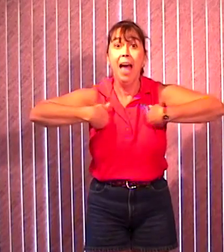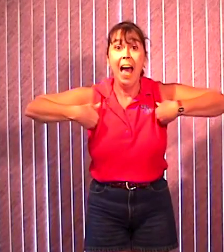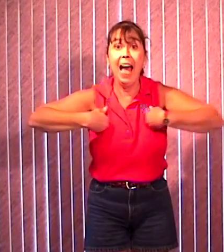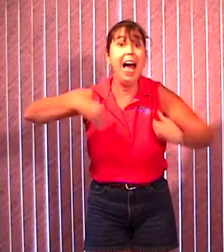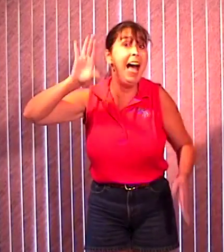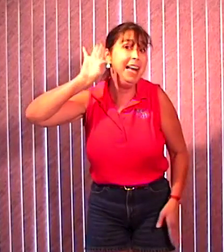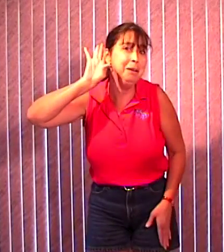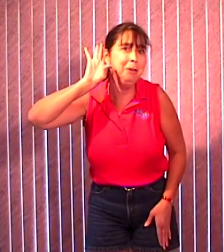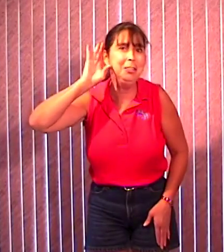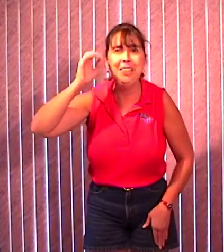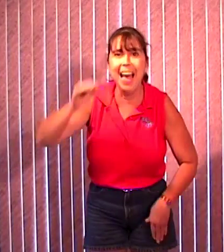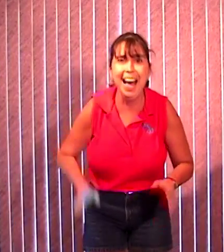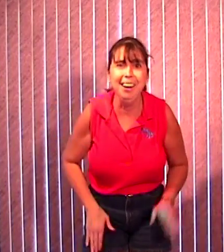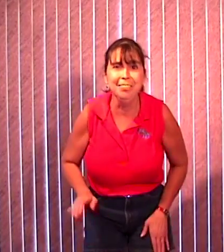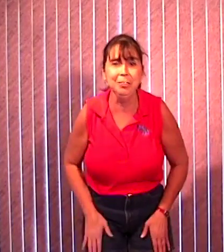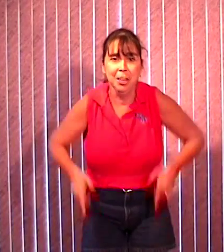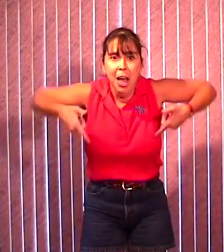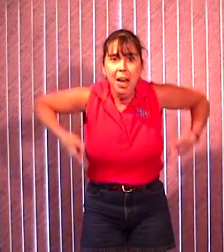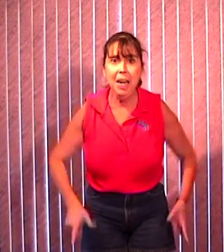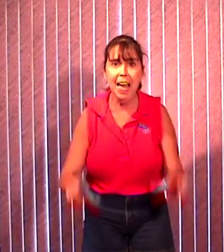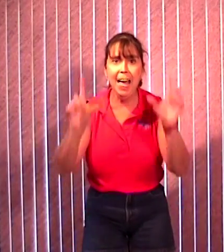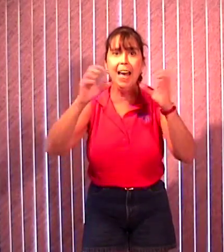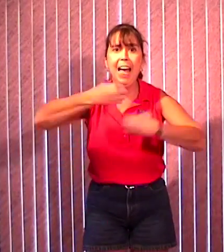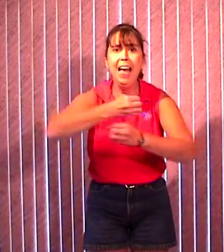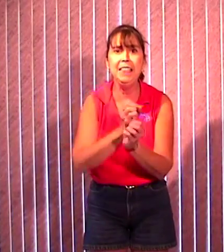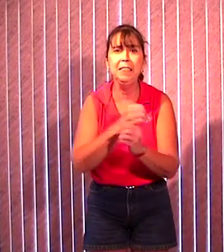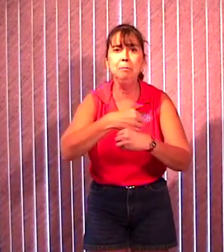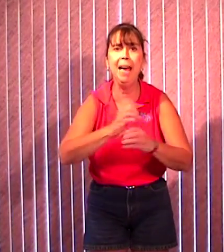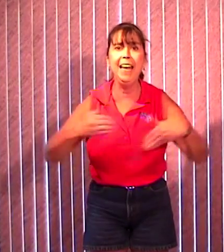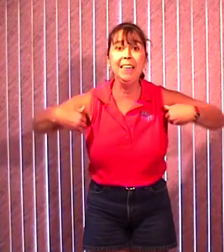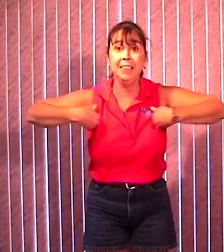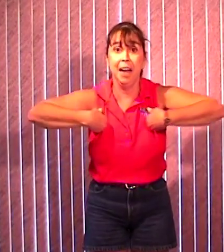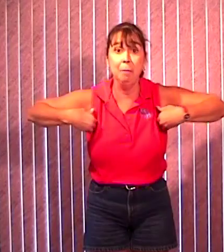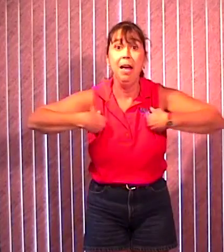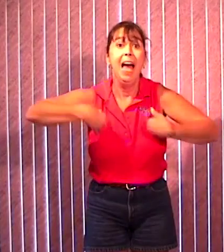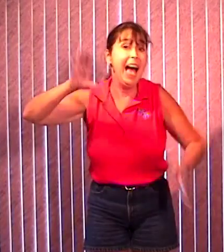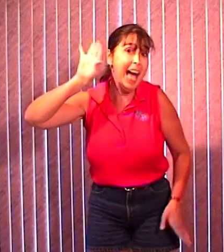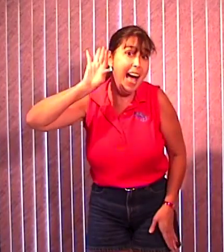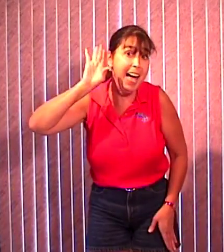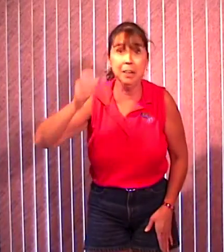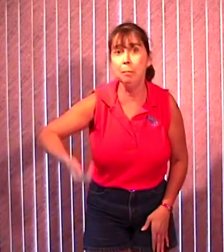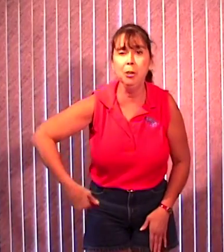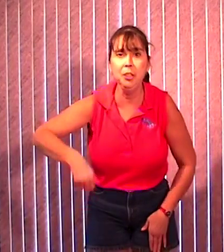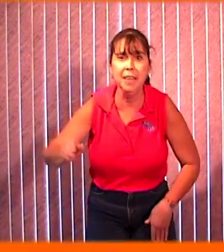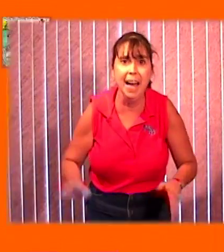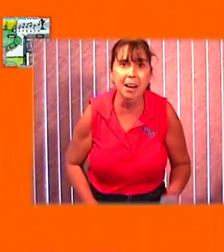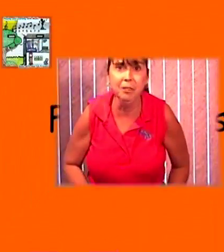animal sounds. Let's make some animal sounds.